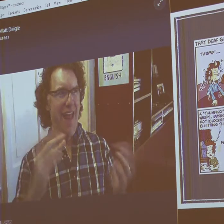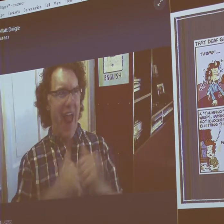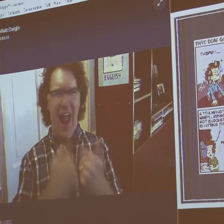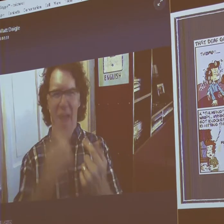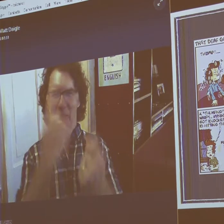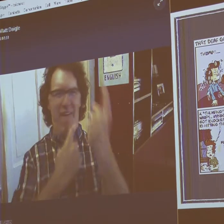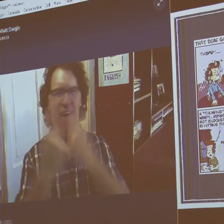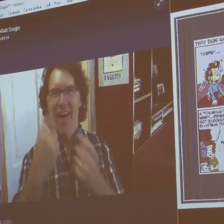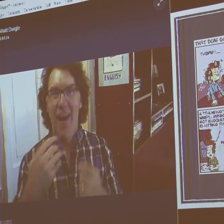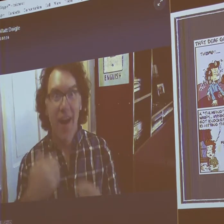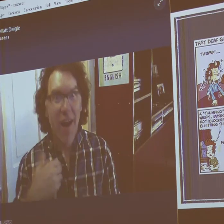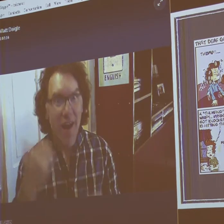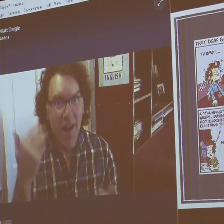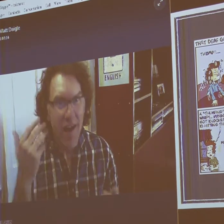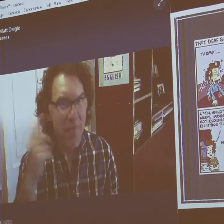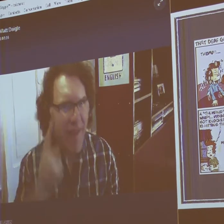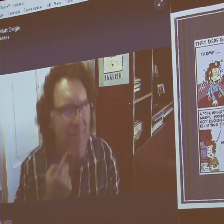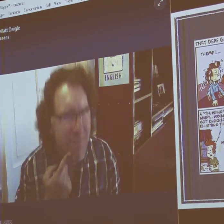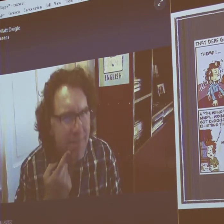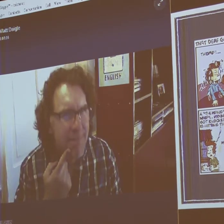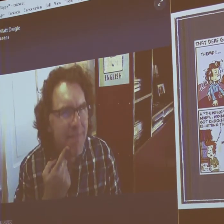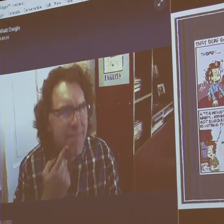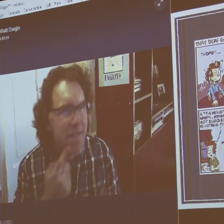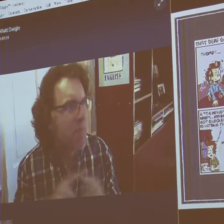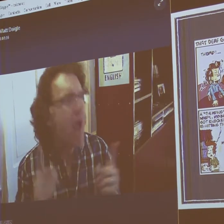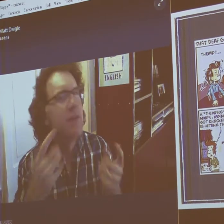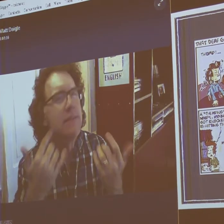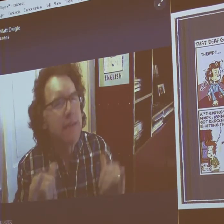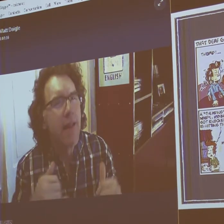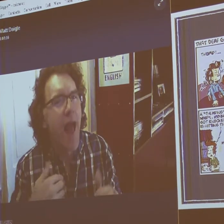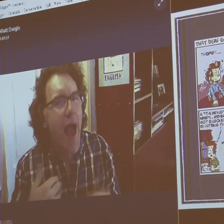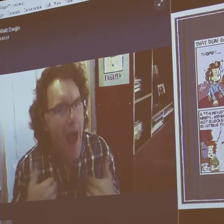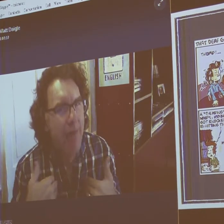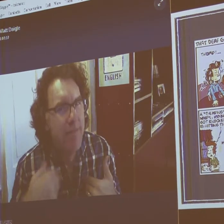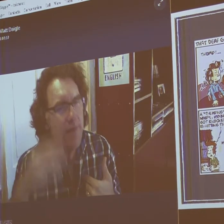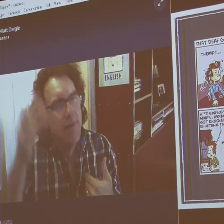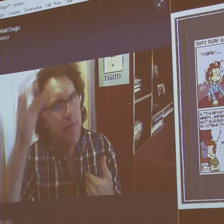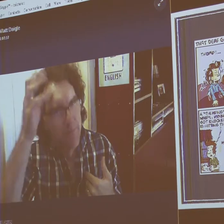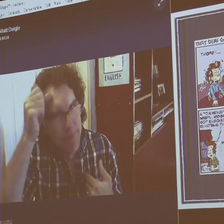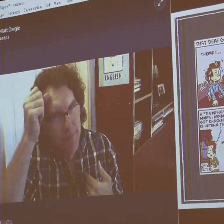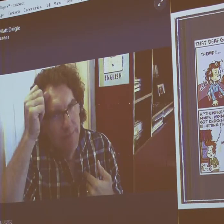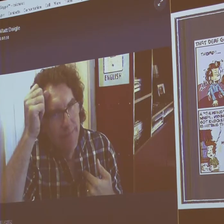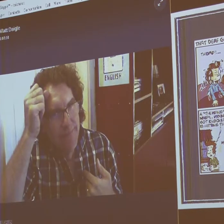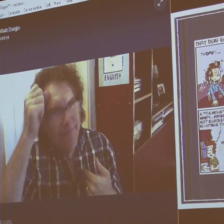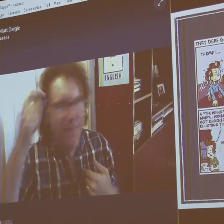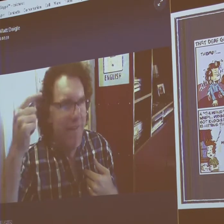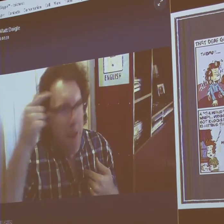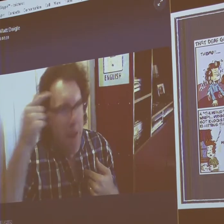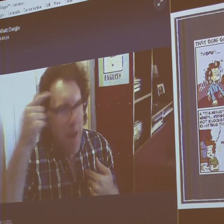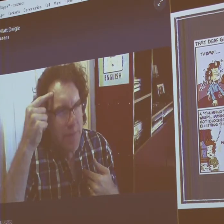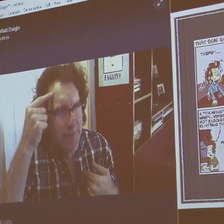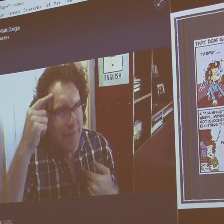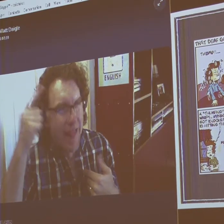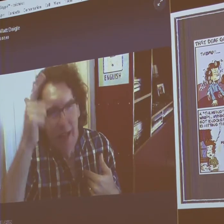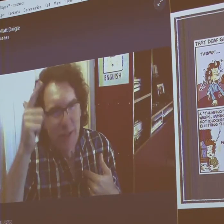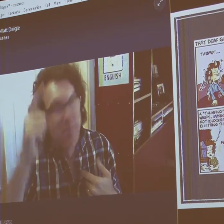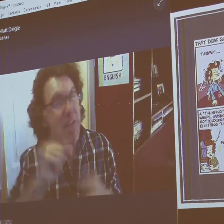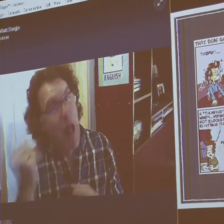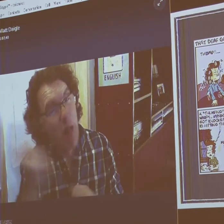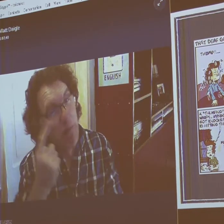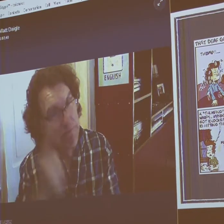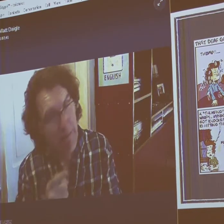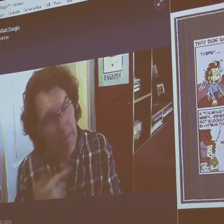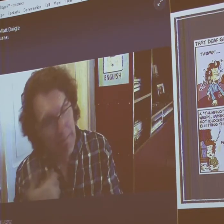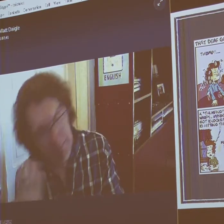you know, sometimes a hearing person would think, why would a deaf person ask what something